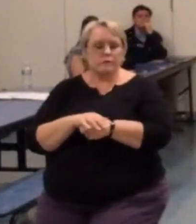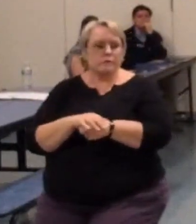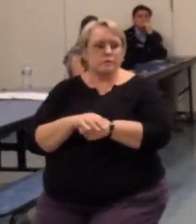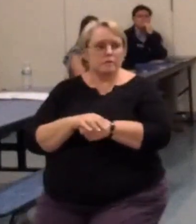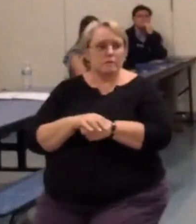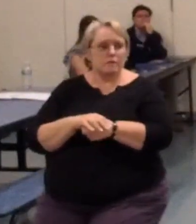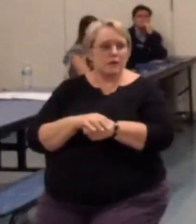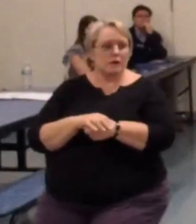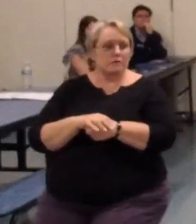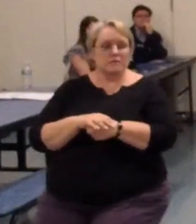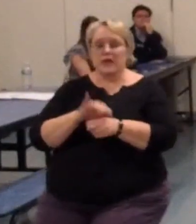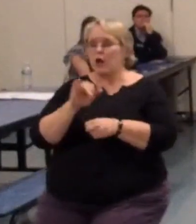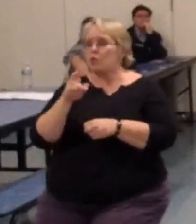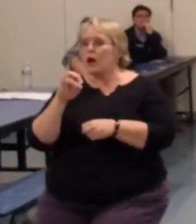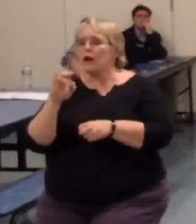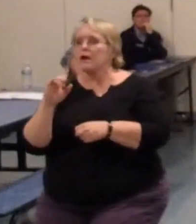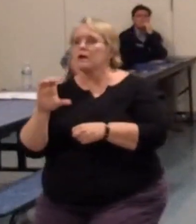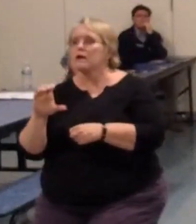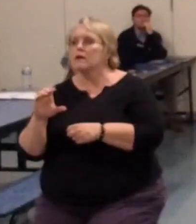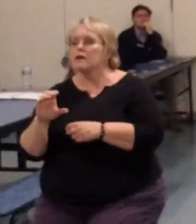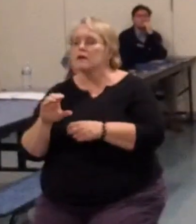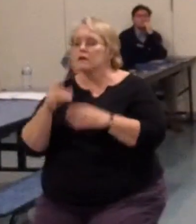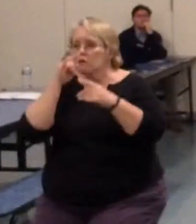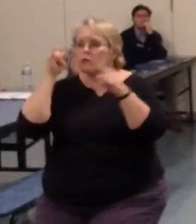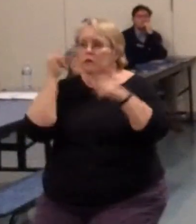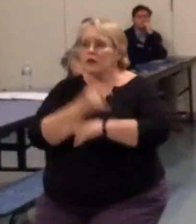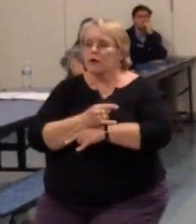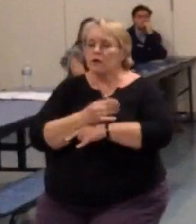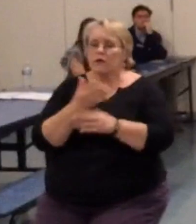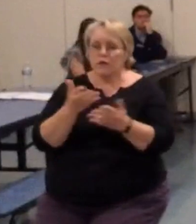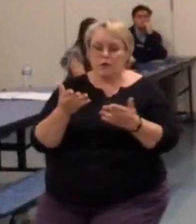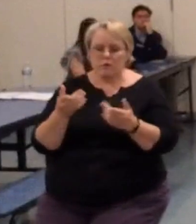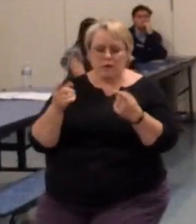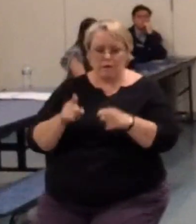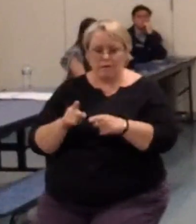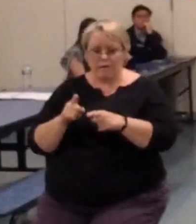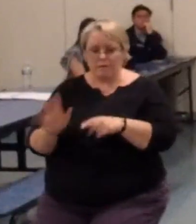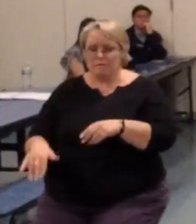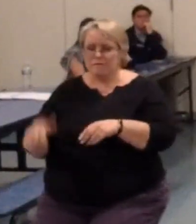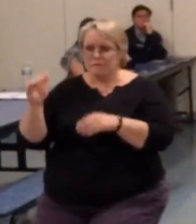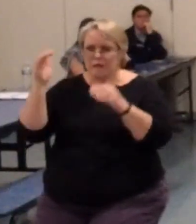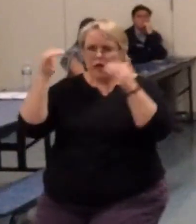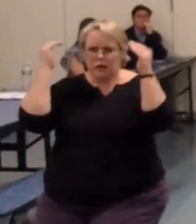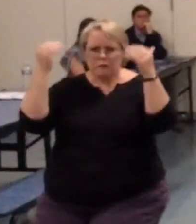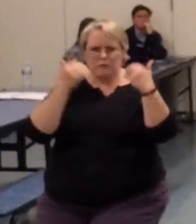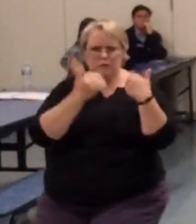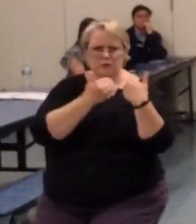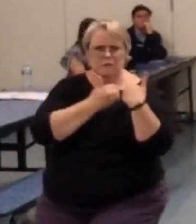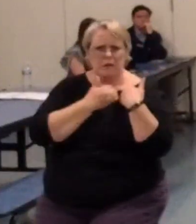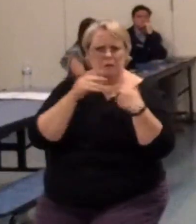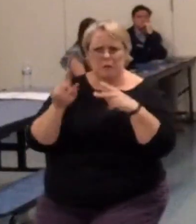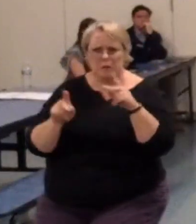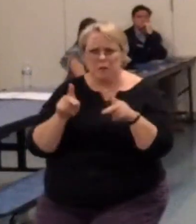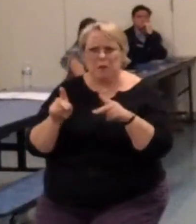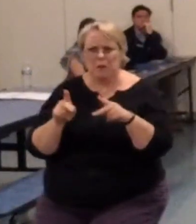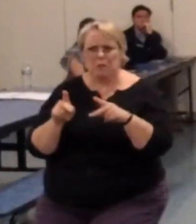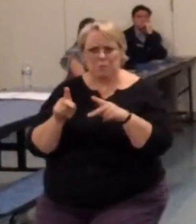It's ironic how things go. When I was a kid I thought adults were responsible people.